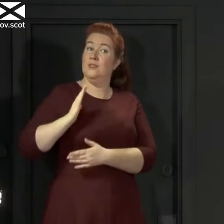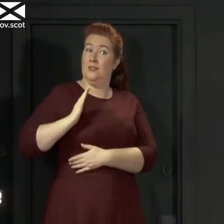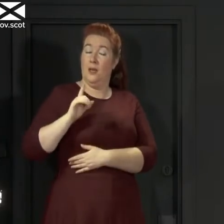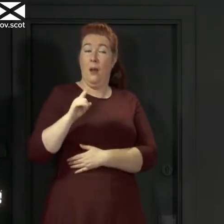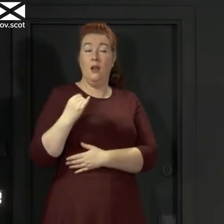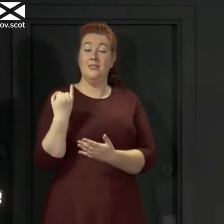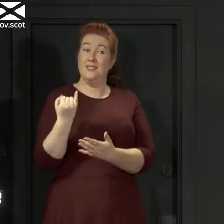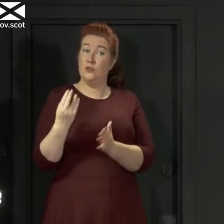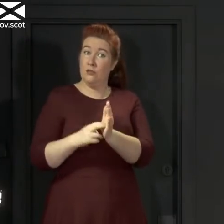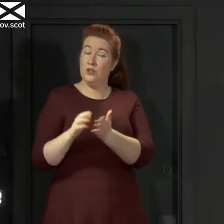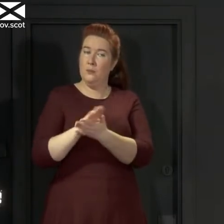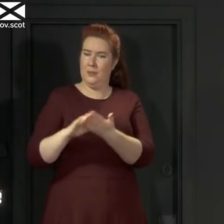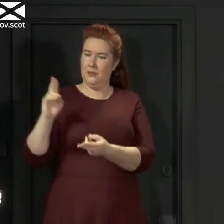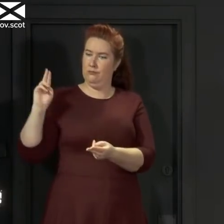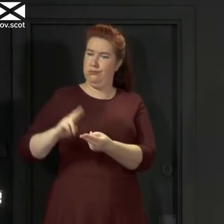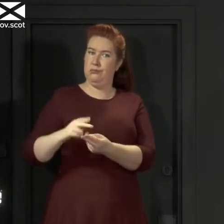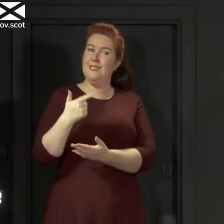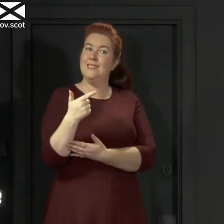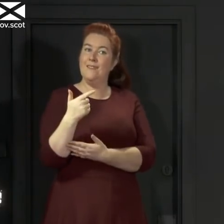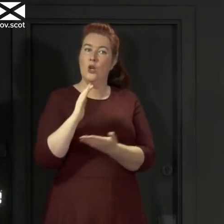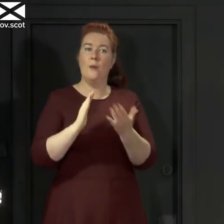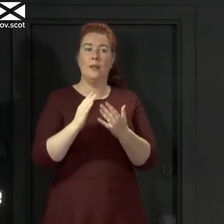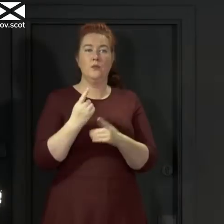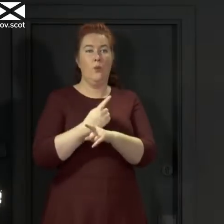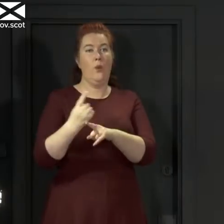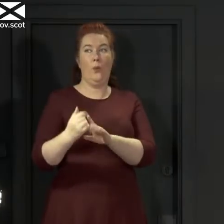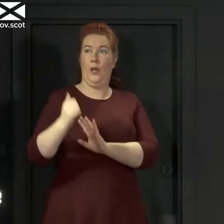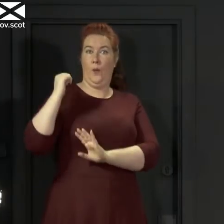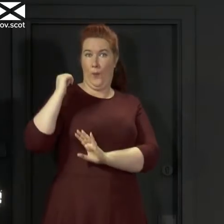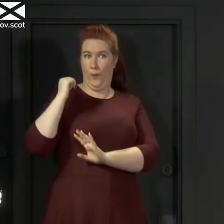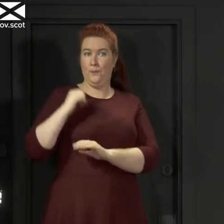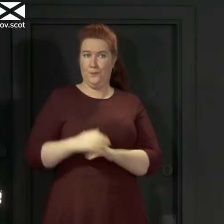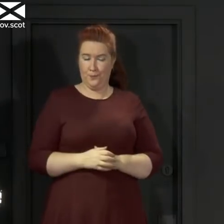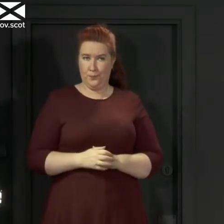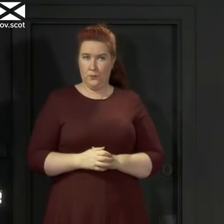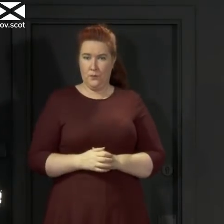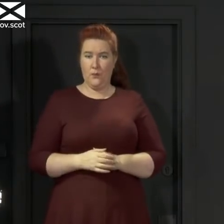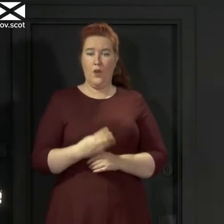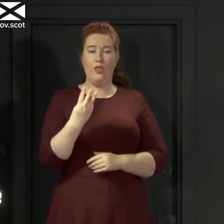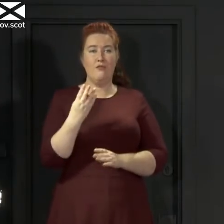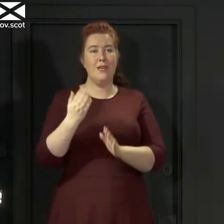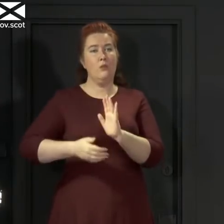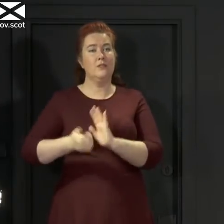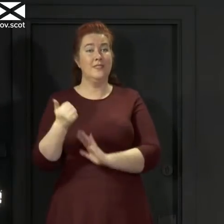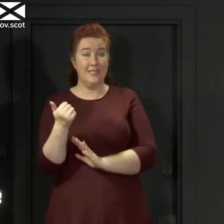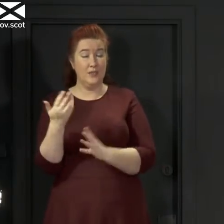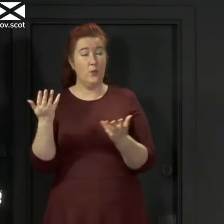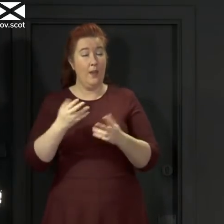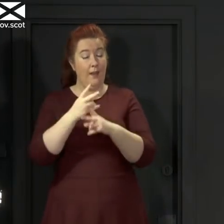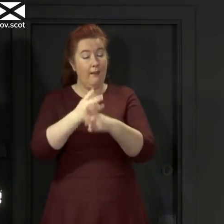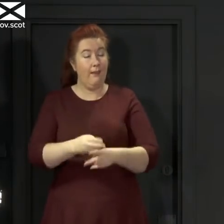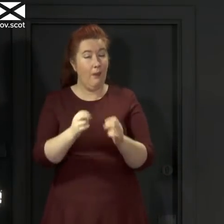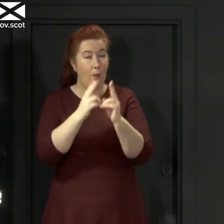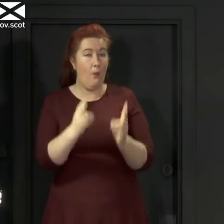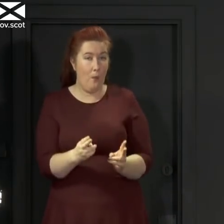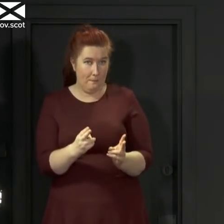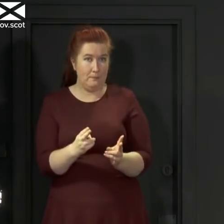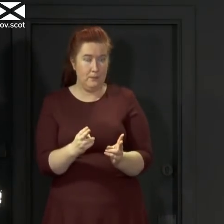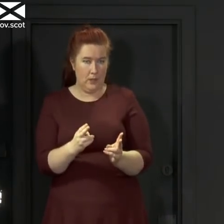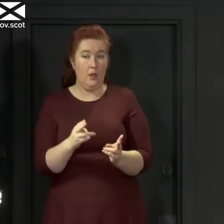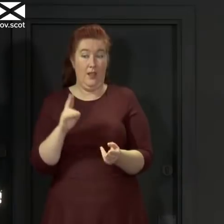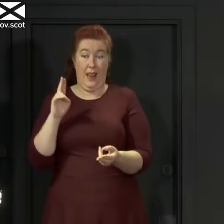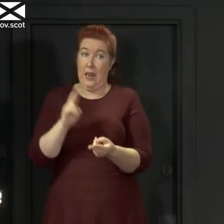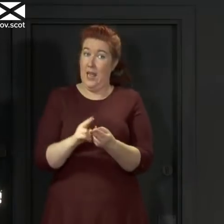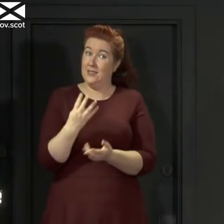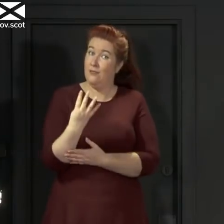a decrease of seven from the week before. Three of those six deaths were in care homes, which is a reduction of four from the previous